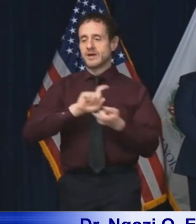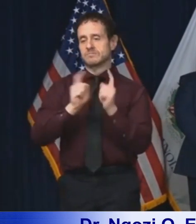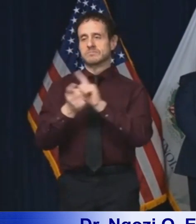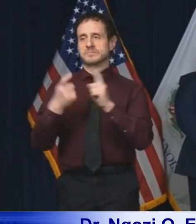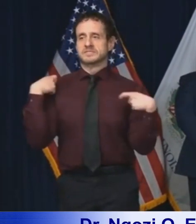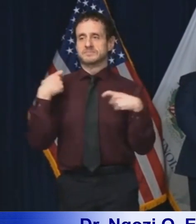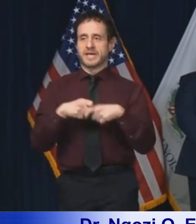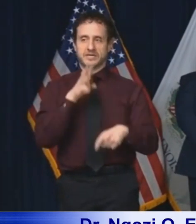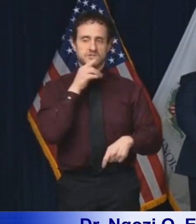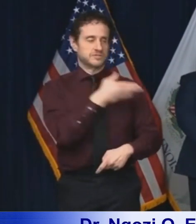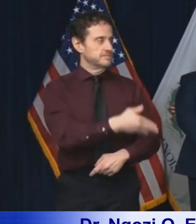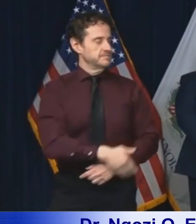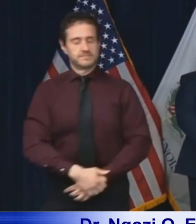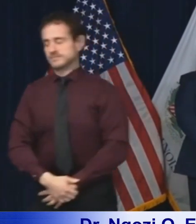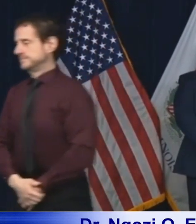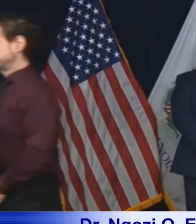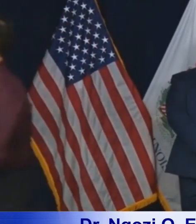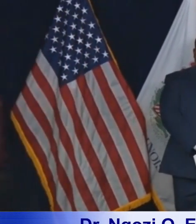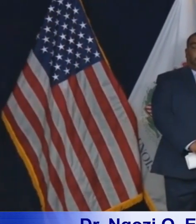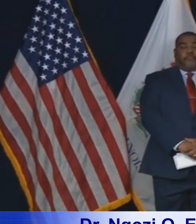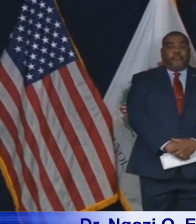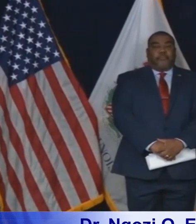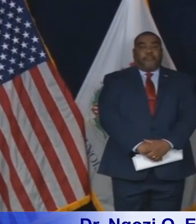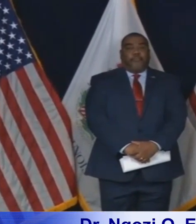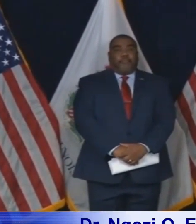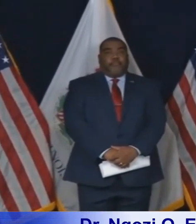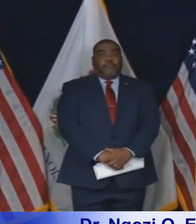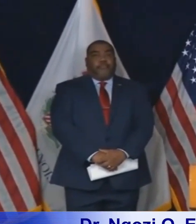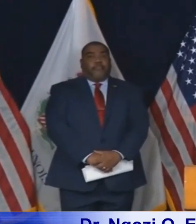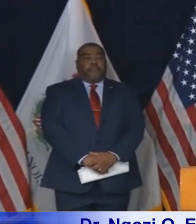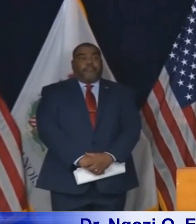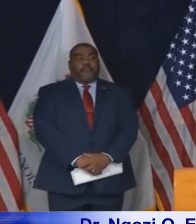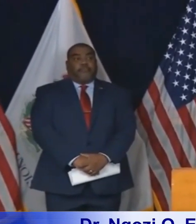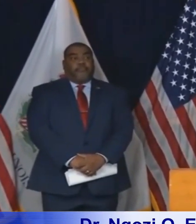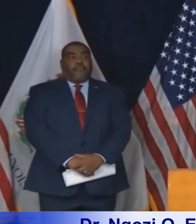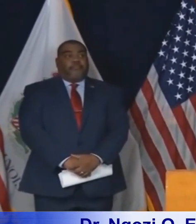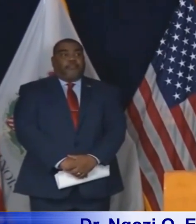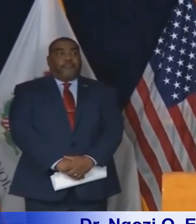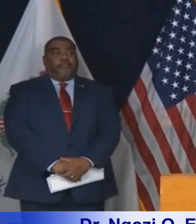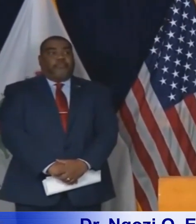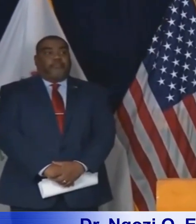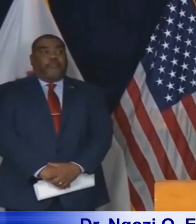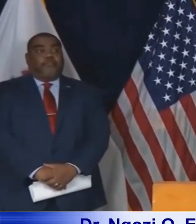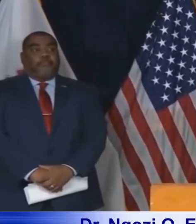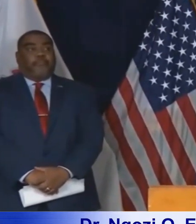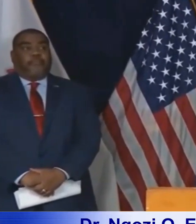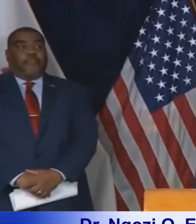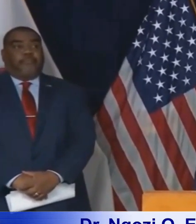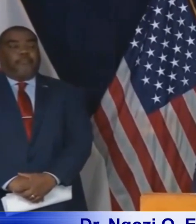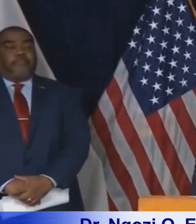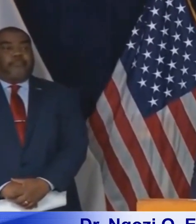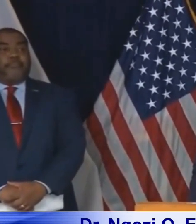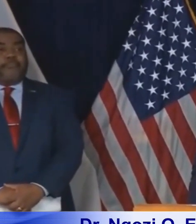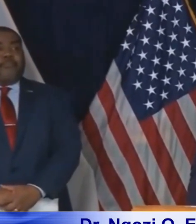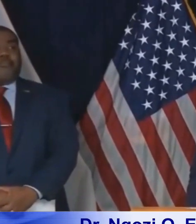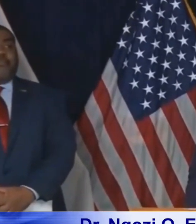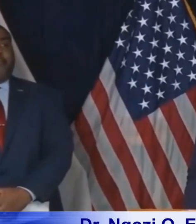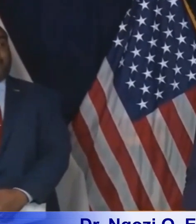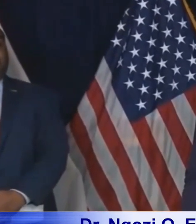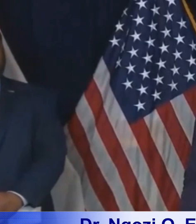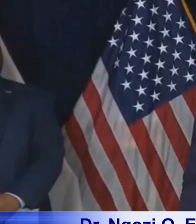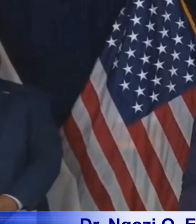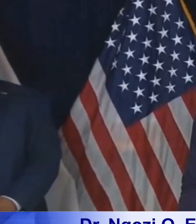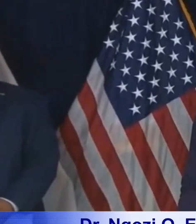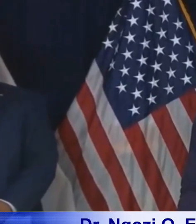to with a simple petician. Please, if you can, stay at home. This will help